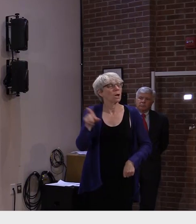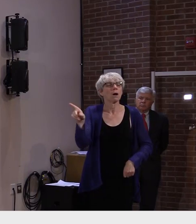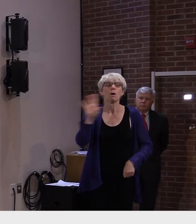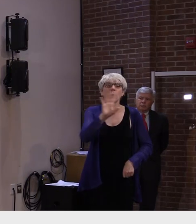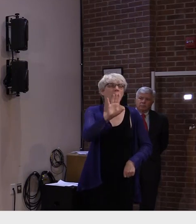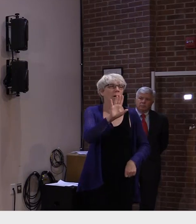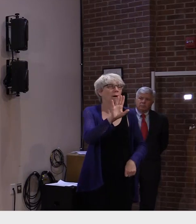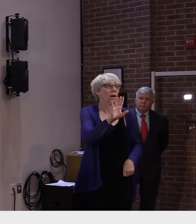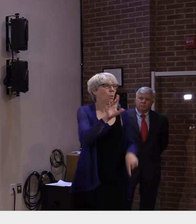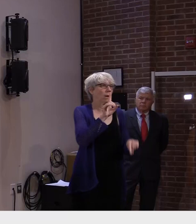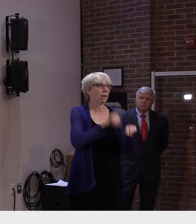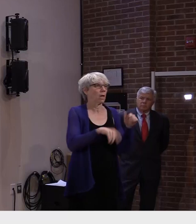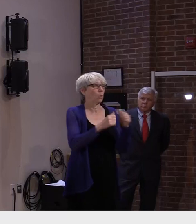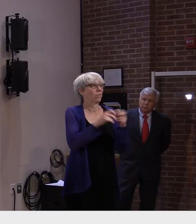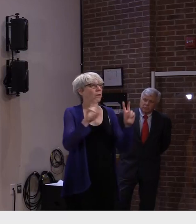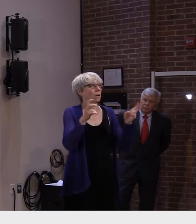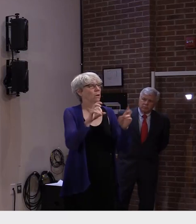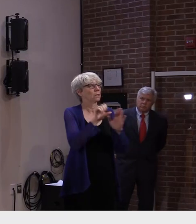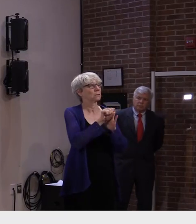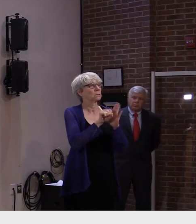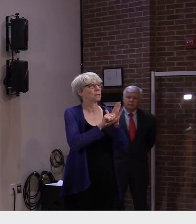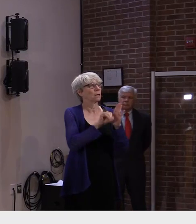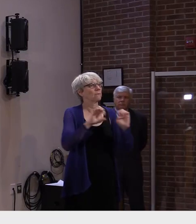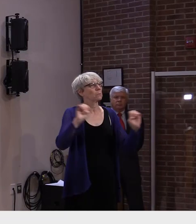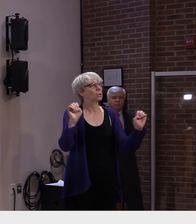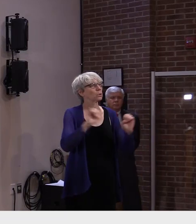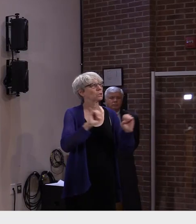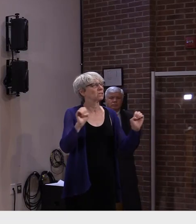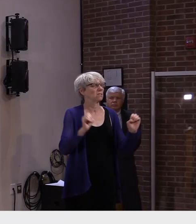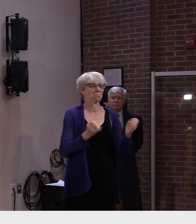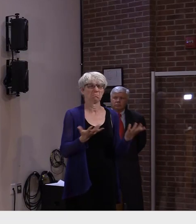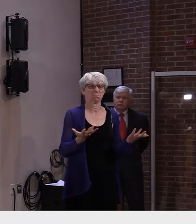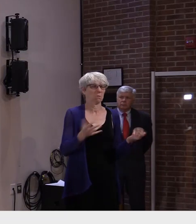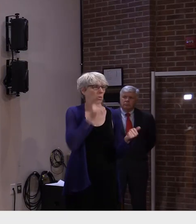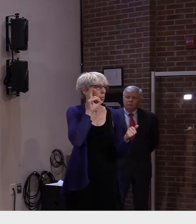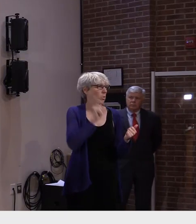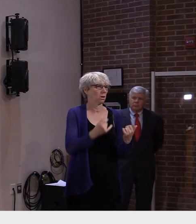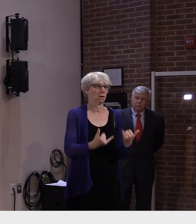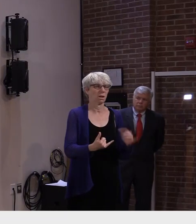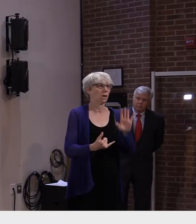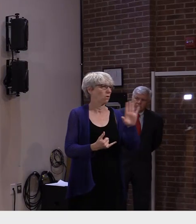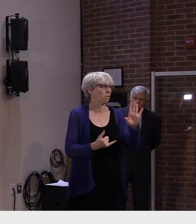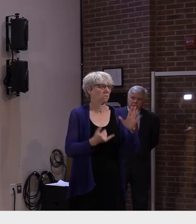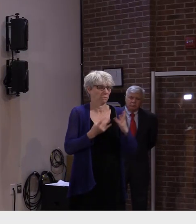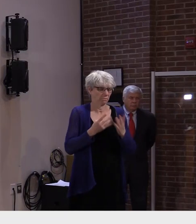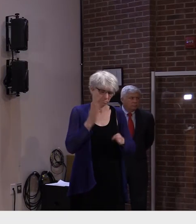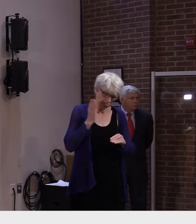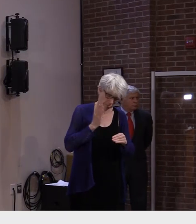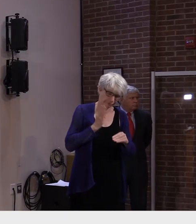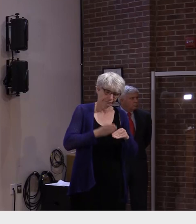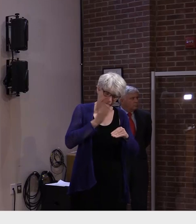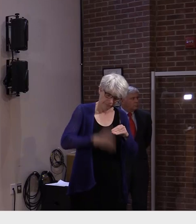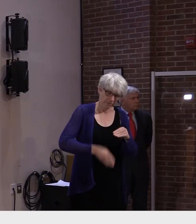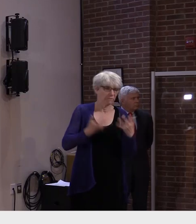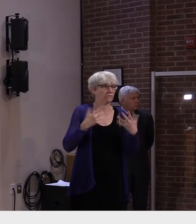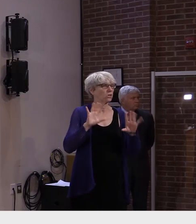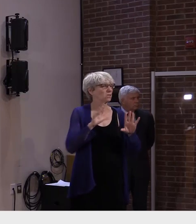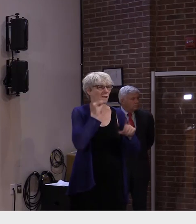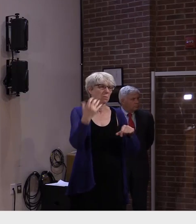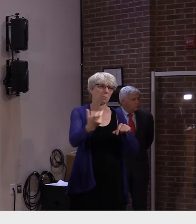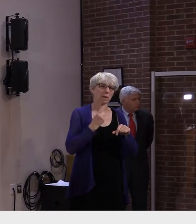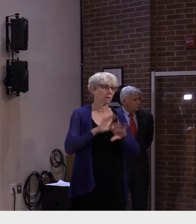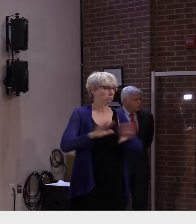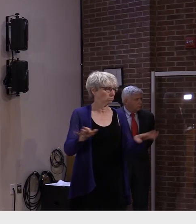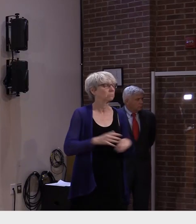reissue the state of emergency, and they're not willing to do that at this time. There's no need for the state of emergency. Governor, the Chamber of